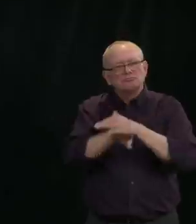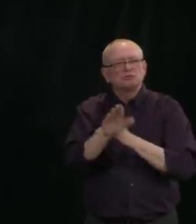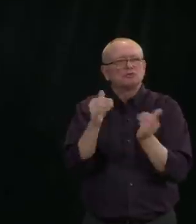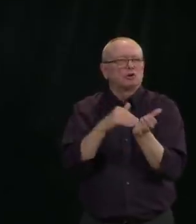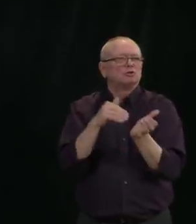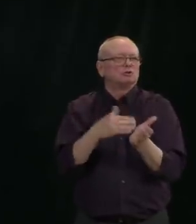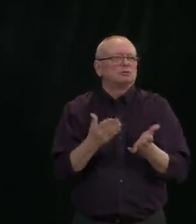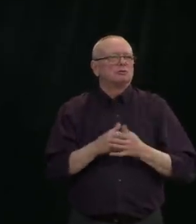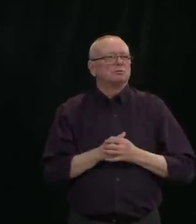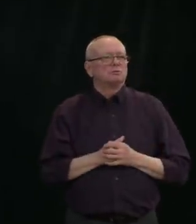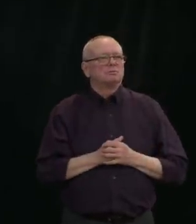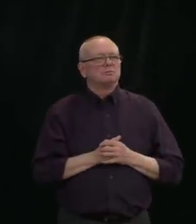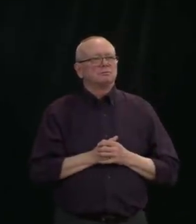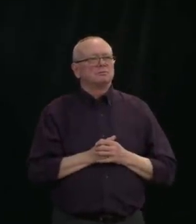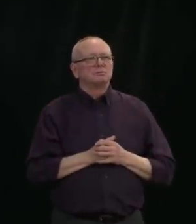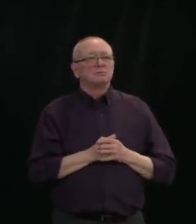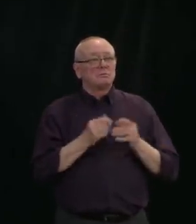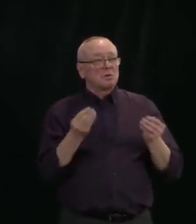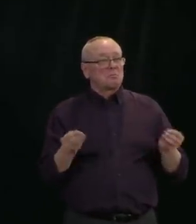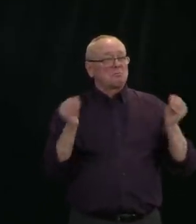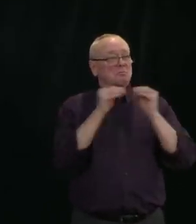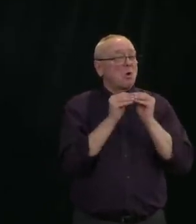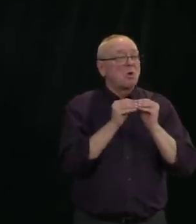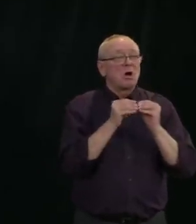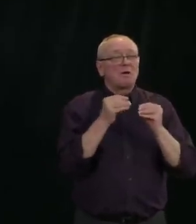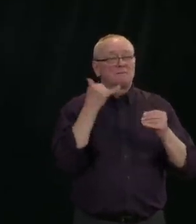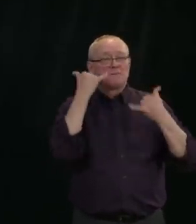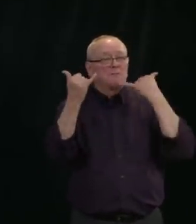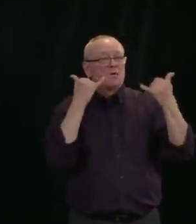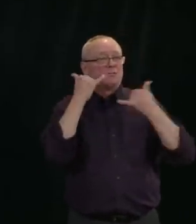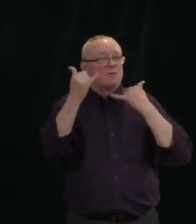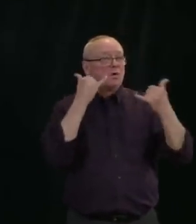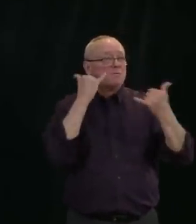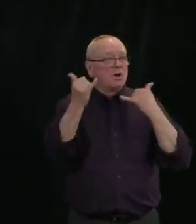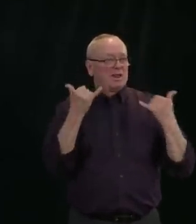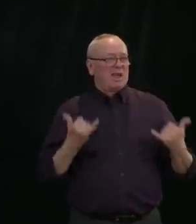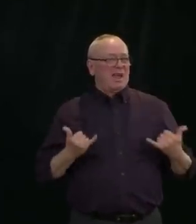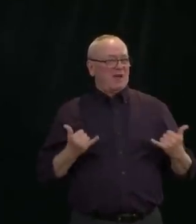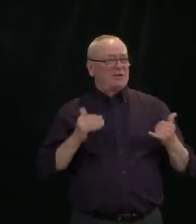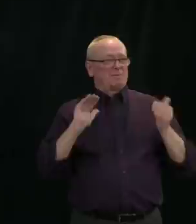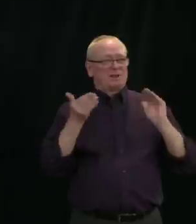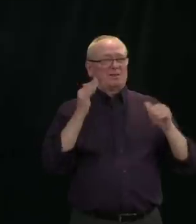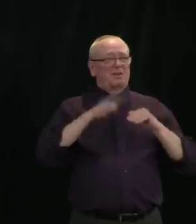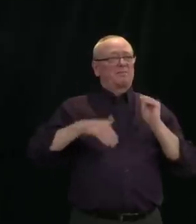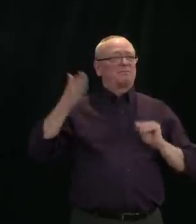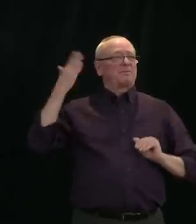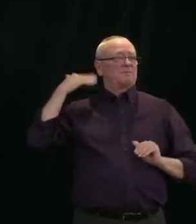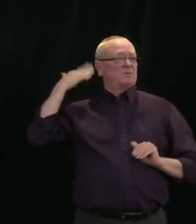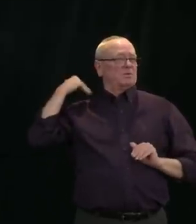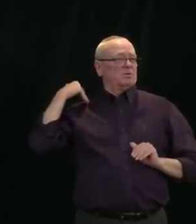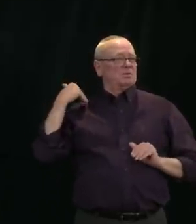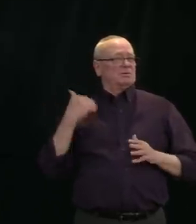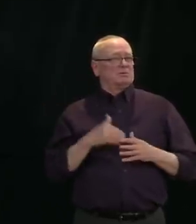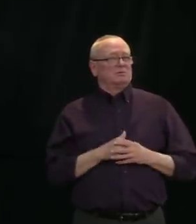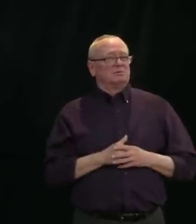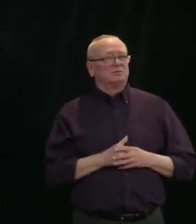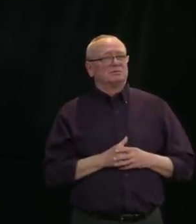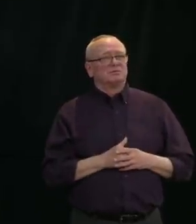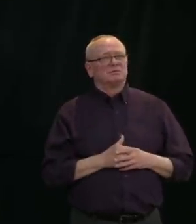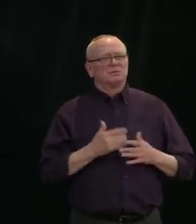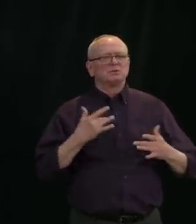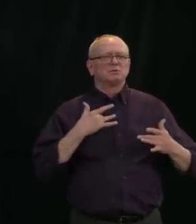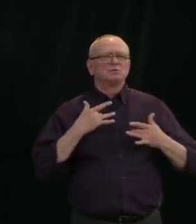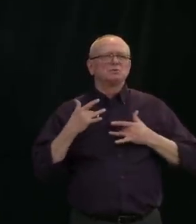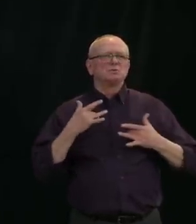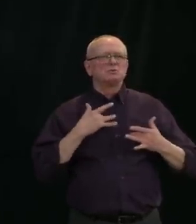past. There were concerns about an effort to bring in a more